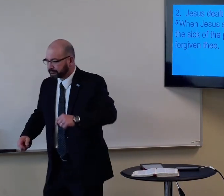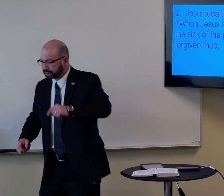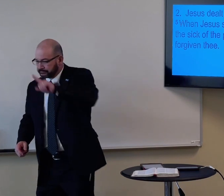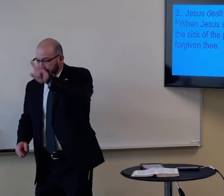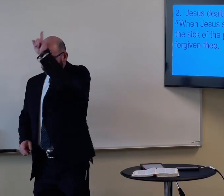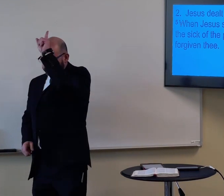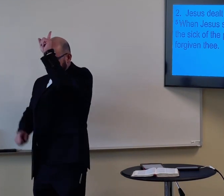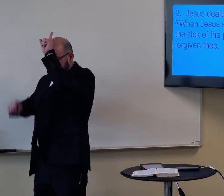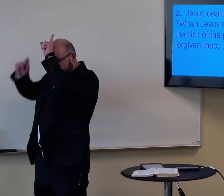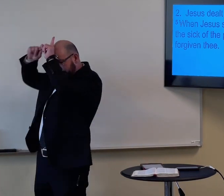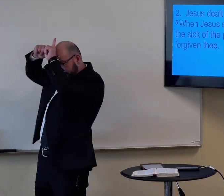you know,